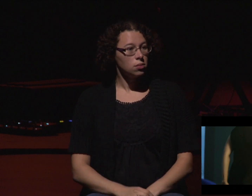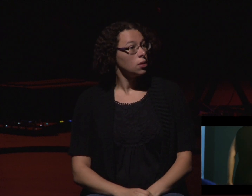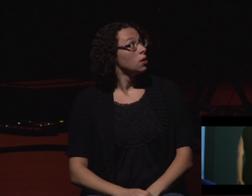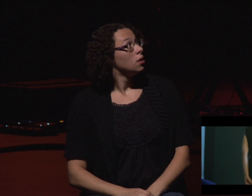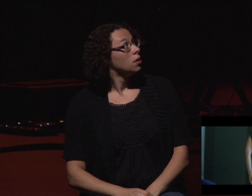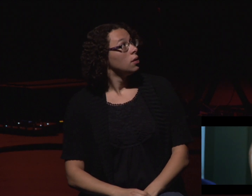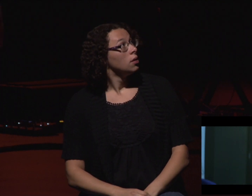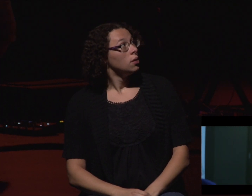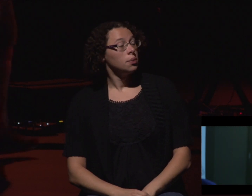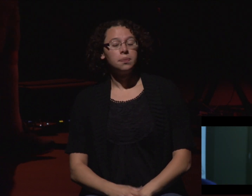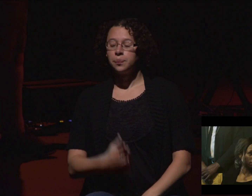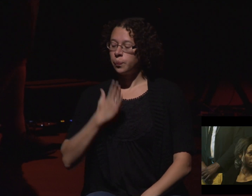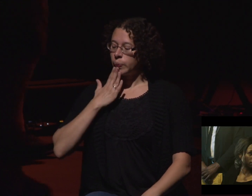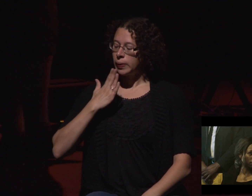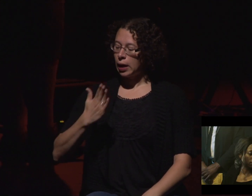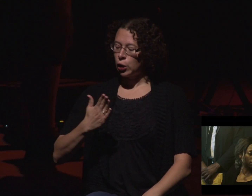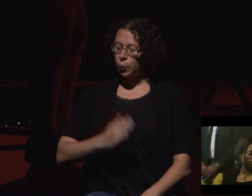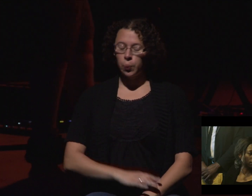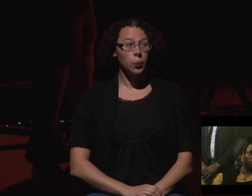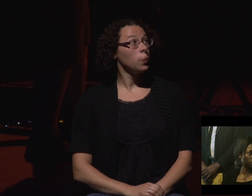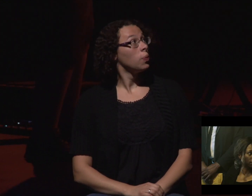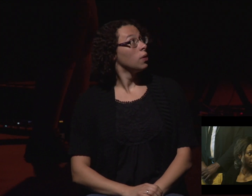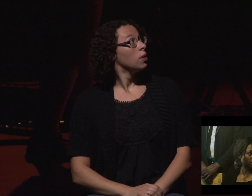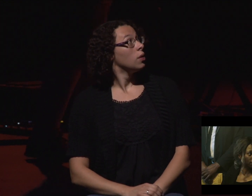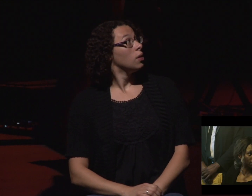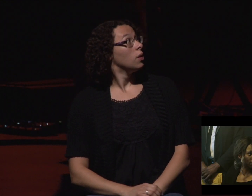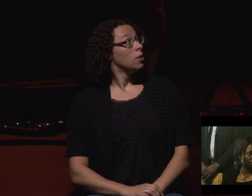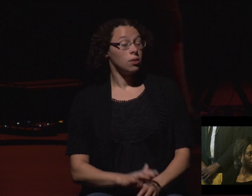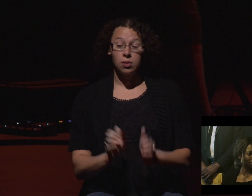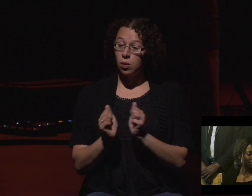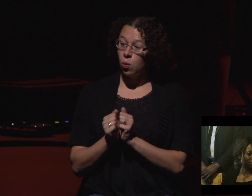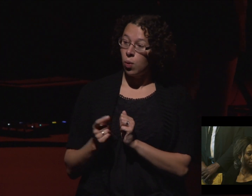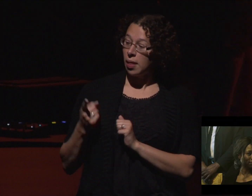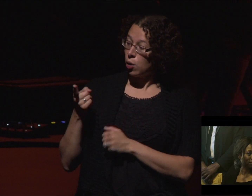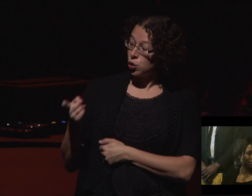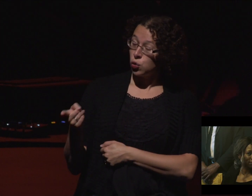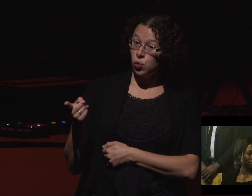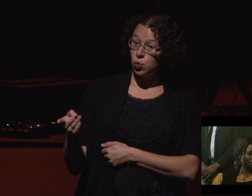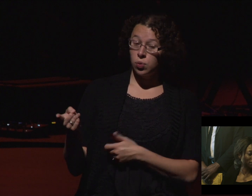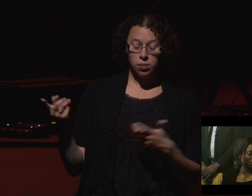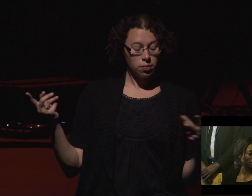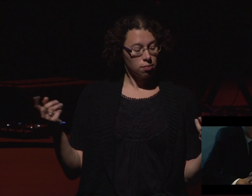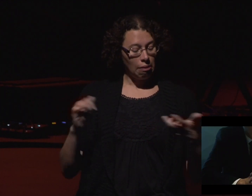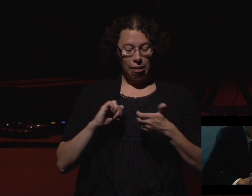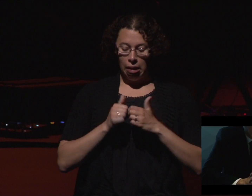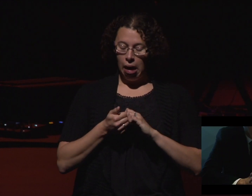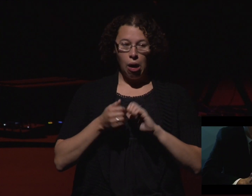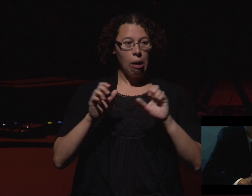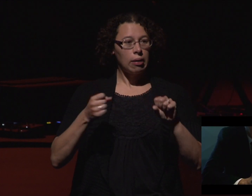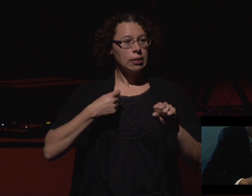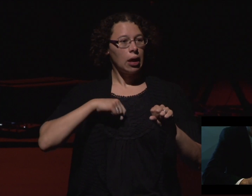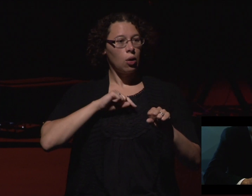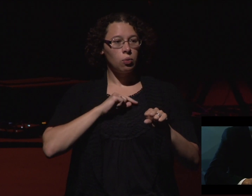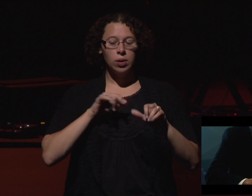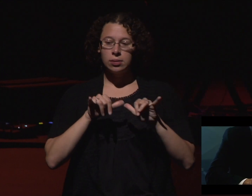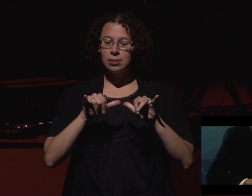Thank you, Miss Lena. Where would we be without you to keep things square between us?